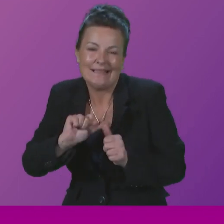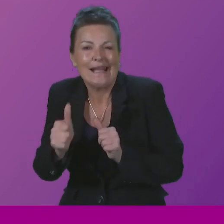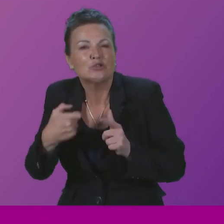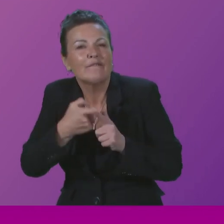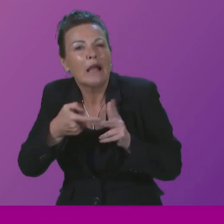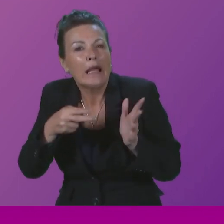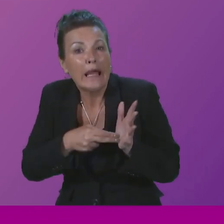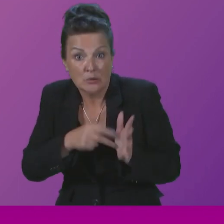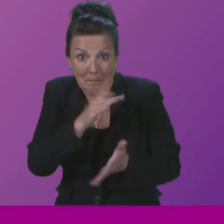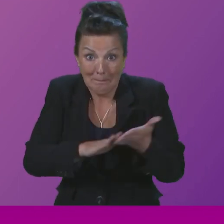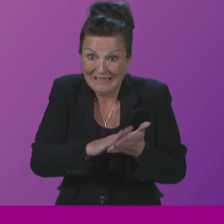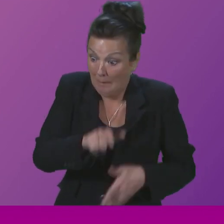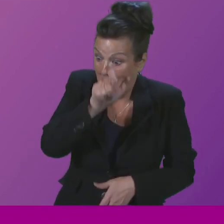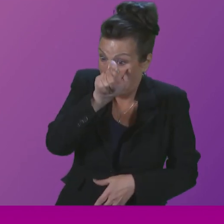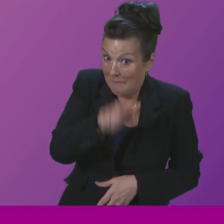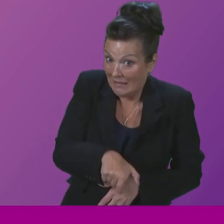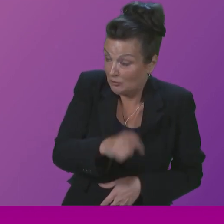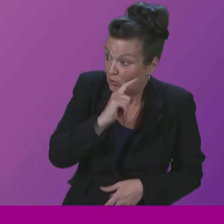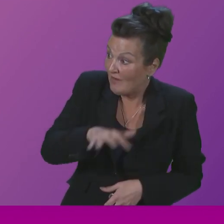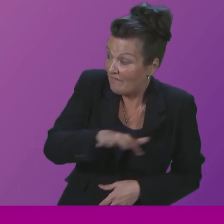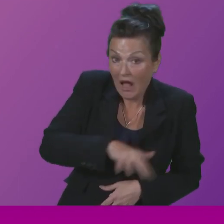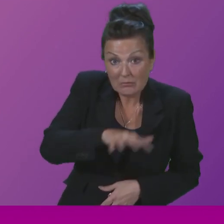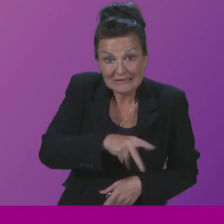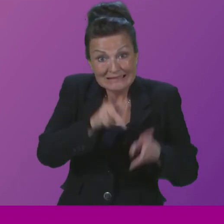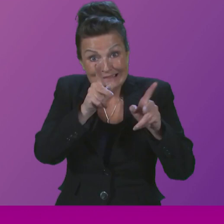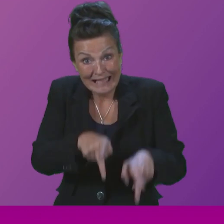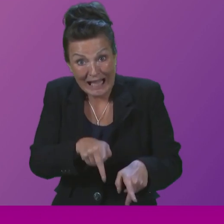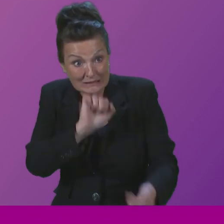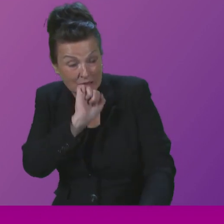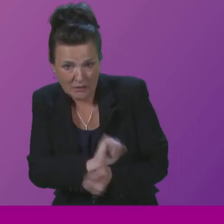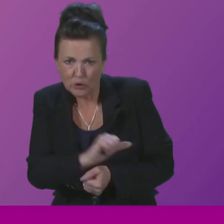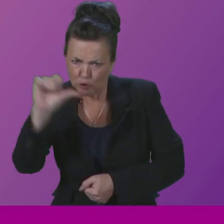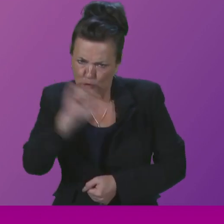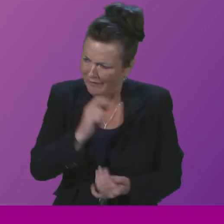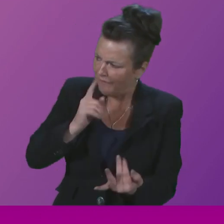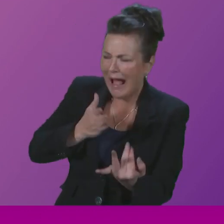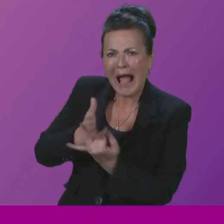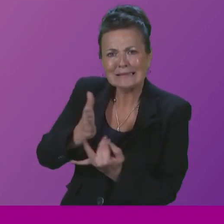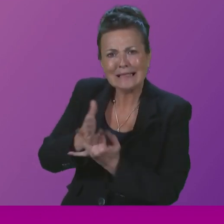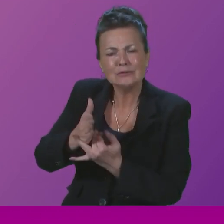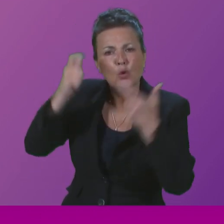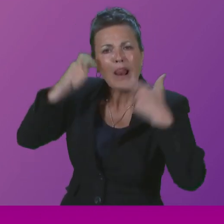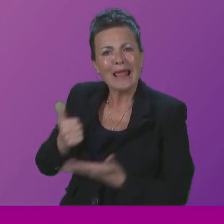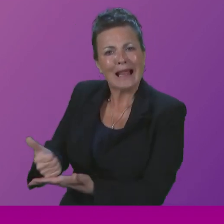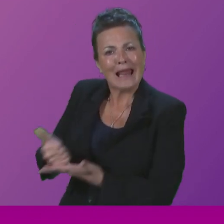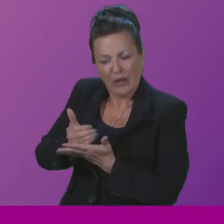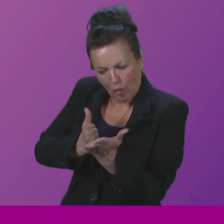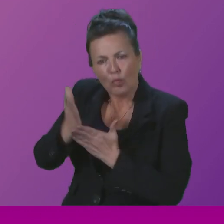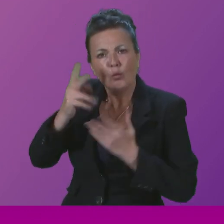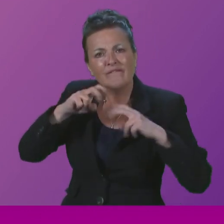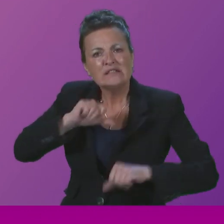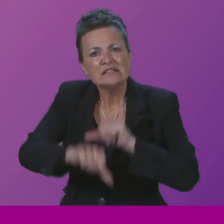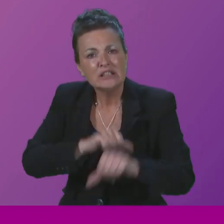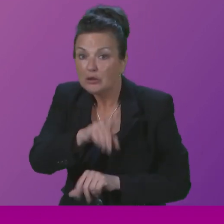family members who've died in custody, should have access to non-means tested legal aid funding throughout the process of the investigation.